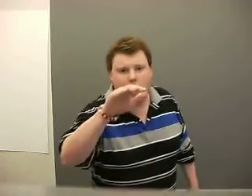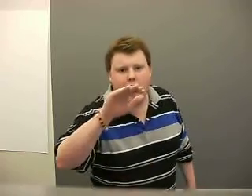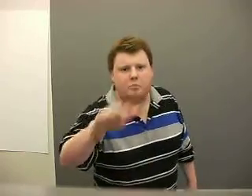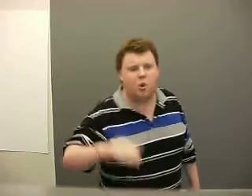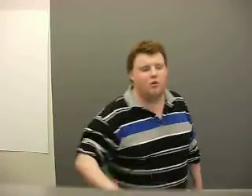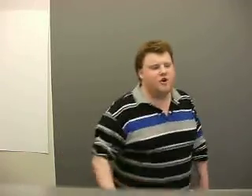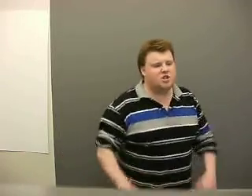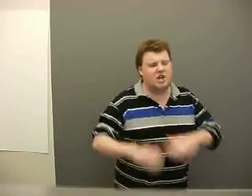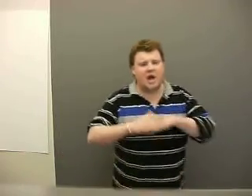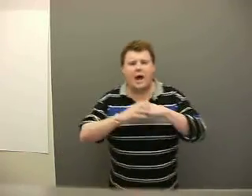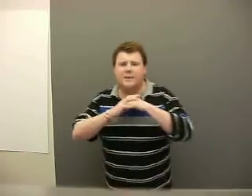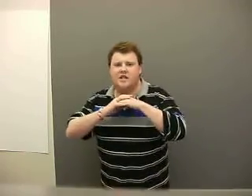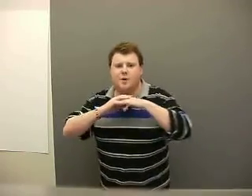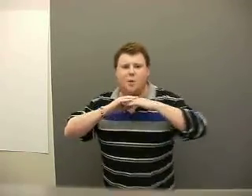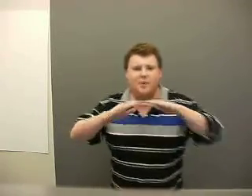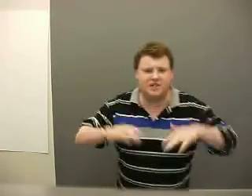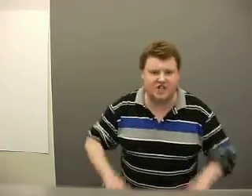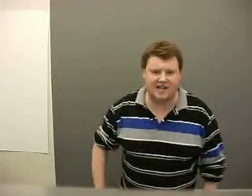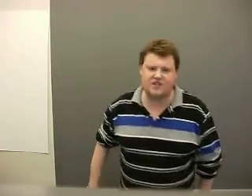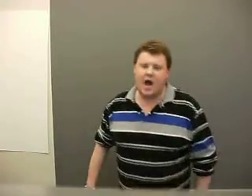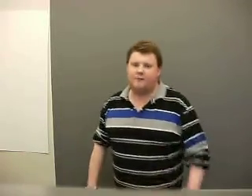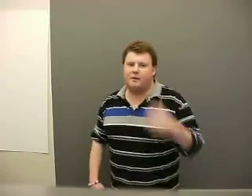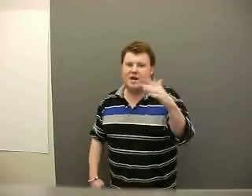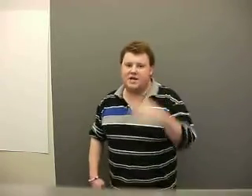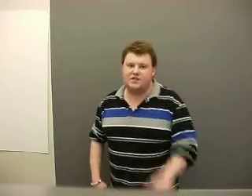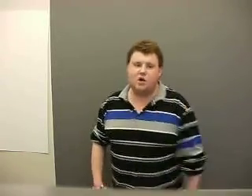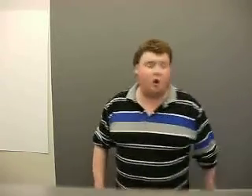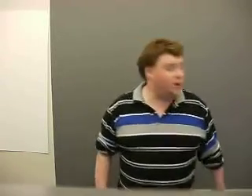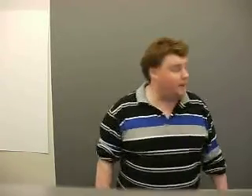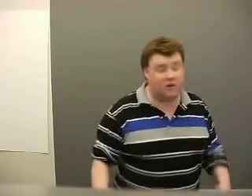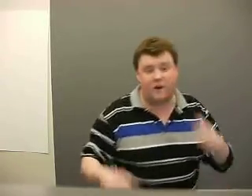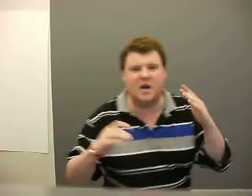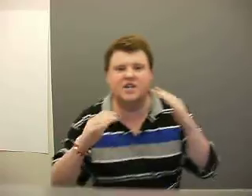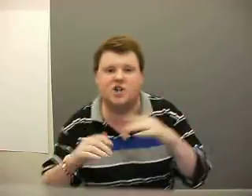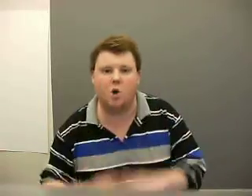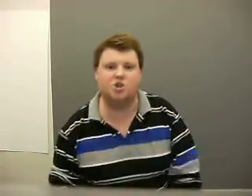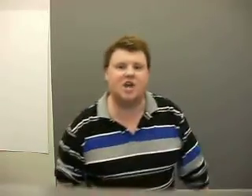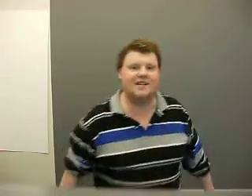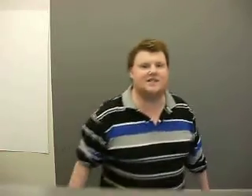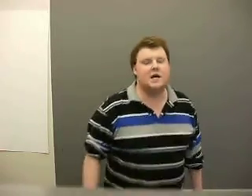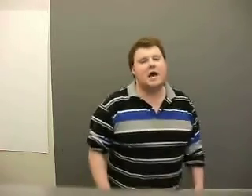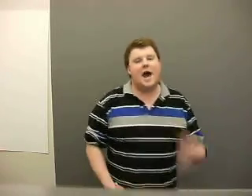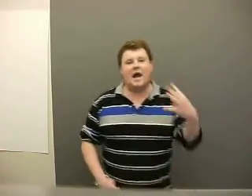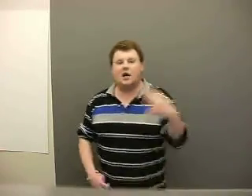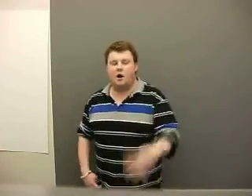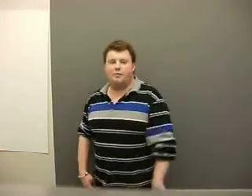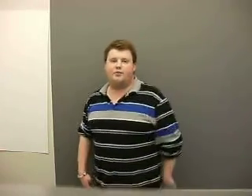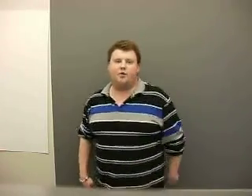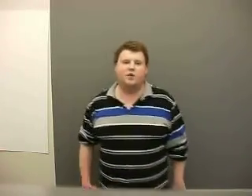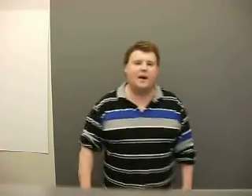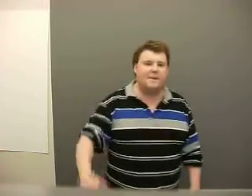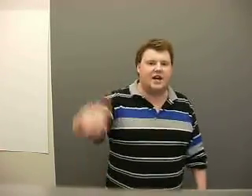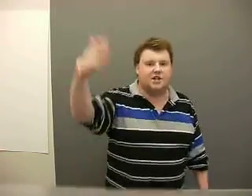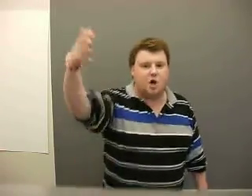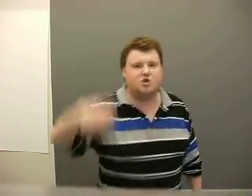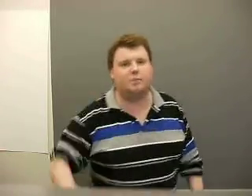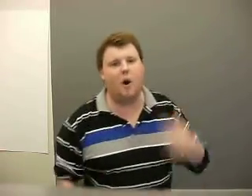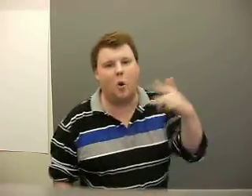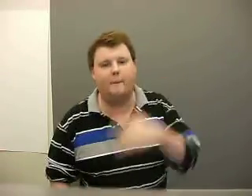prove to y'all. I'm a political beast. Yes. I'm from the east coast. I'm from the east coast. Yes. And I come through like I'm making a toast. I'm comfortable. I'm